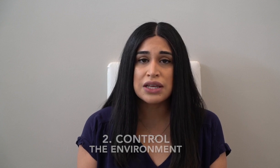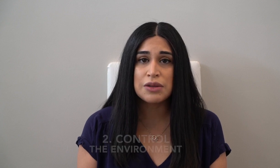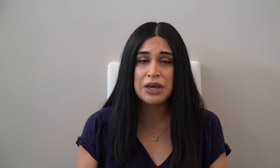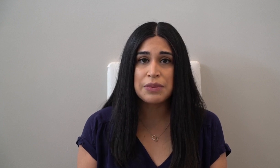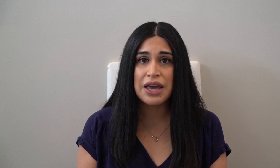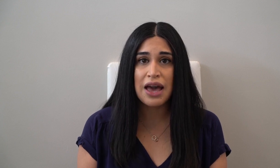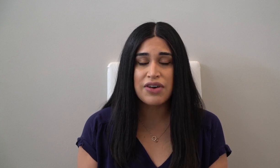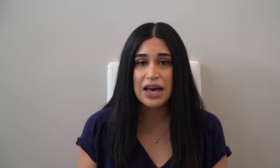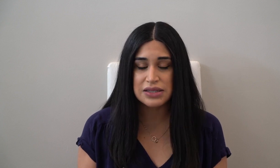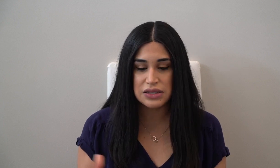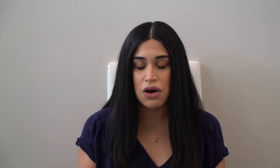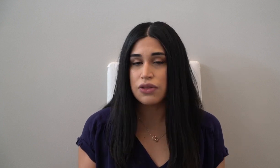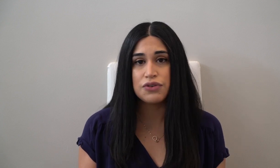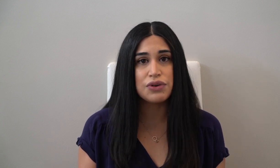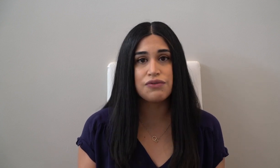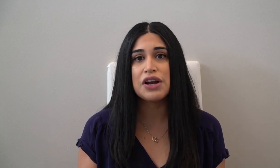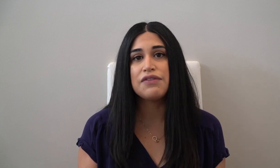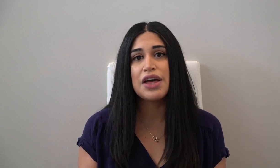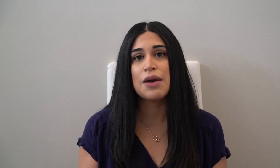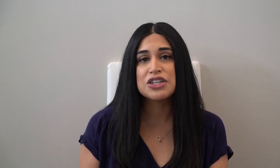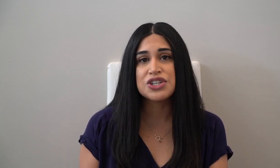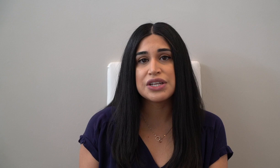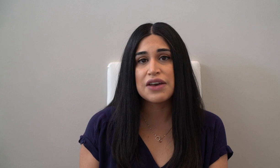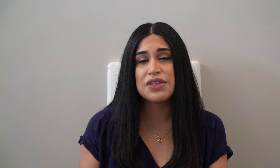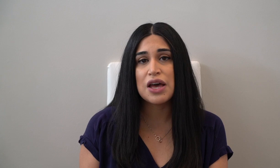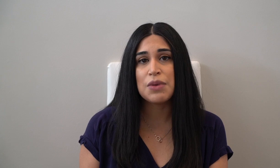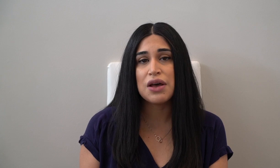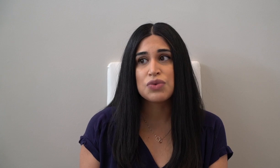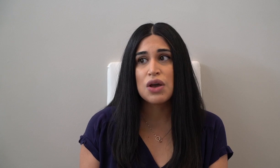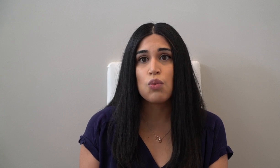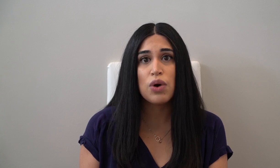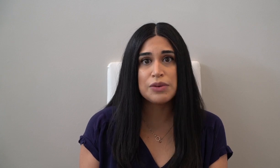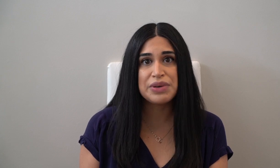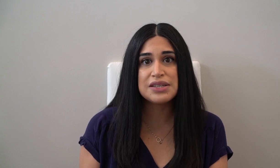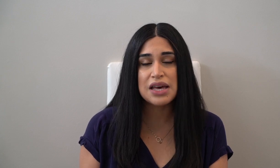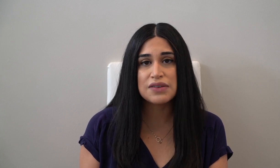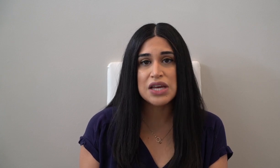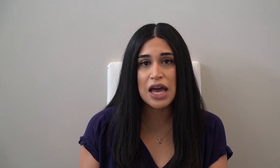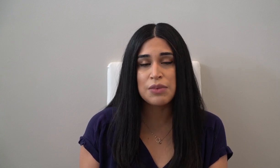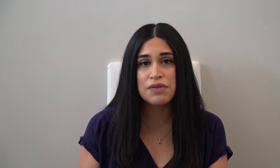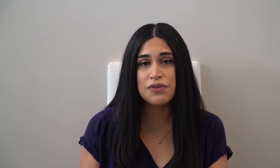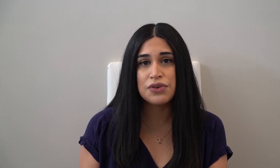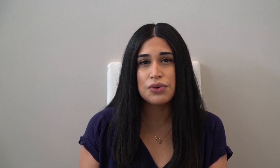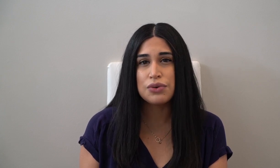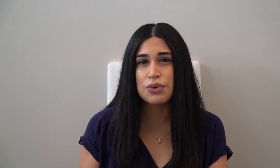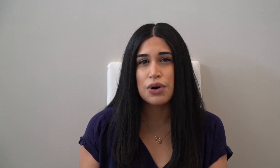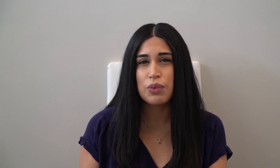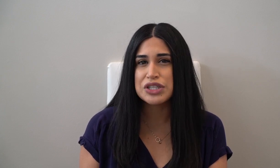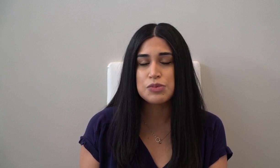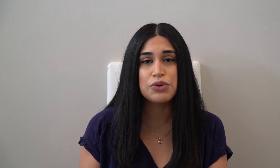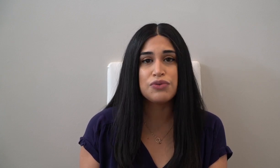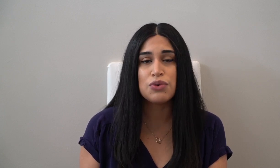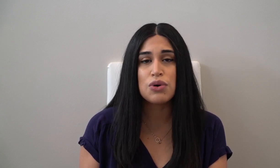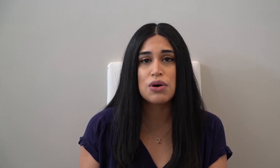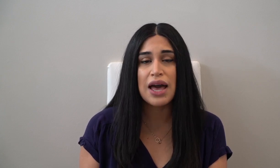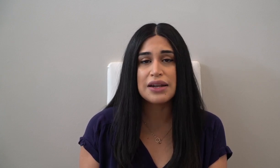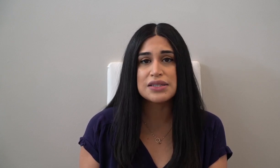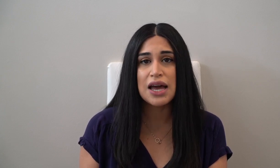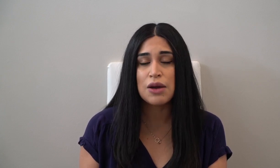let the baby have access to all the food in front of them. sure to give them one piece at a time of the food or one spoonful at a time